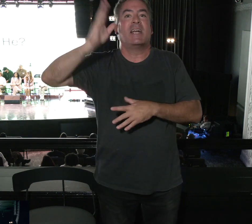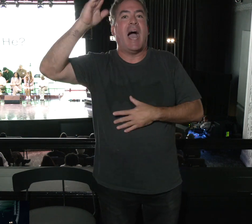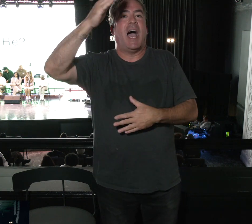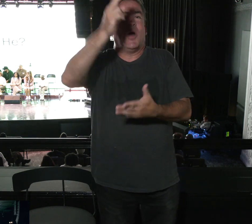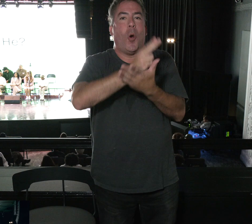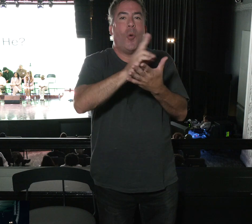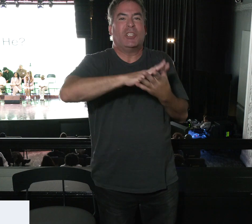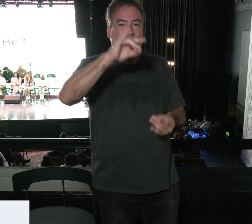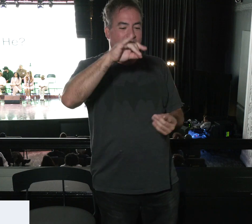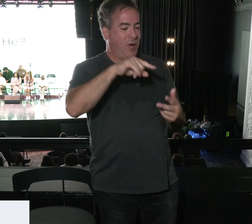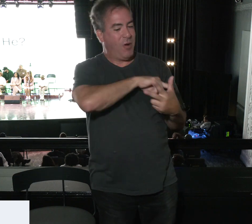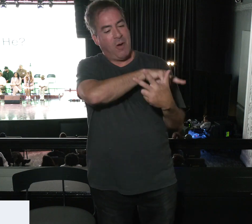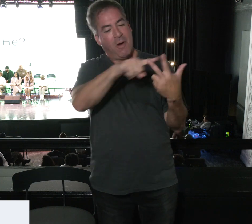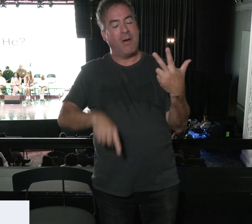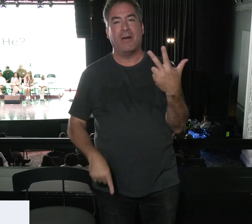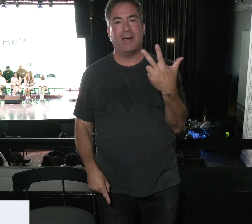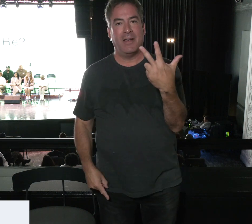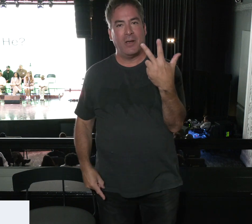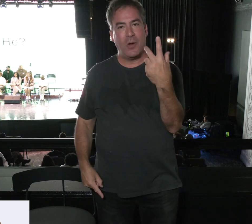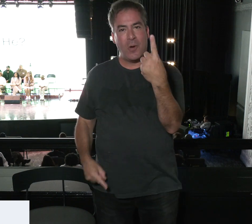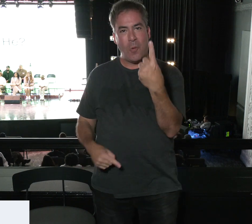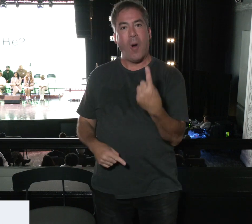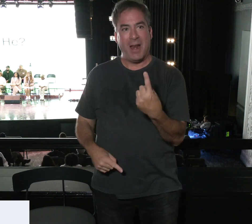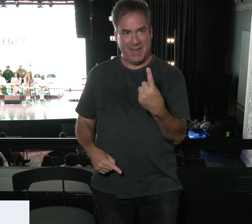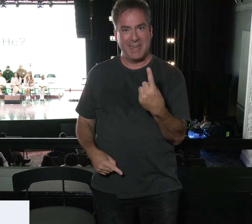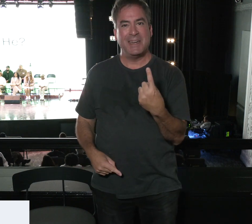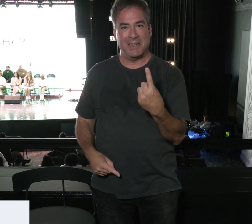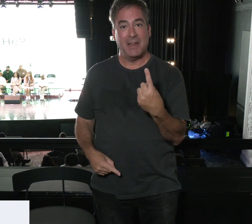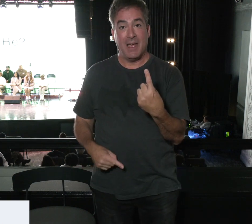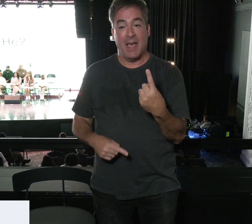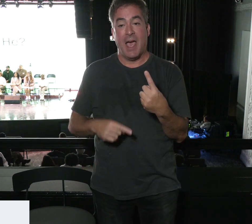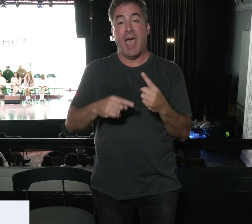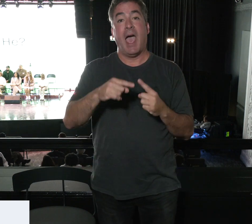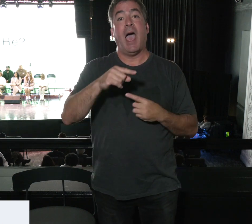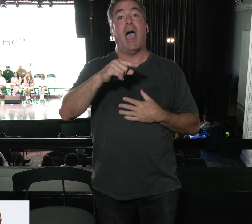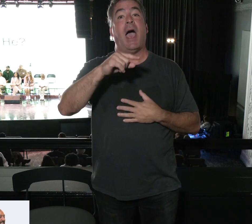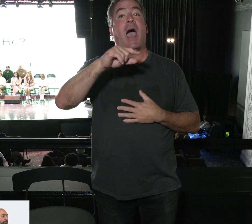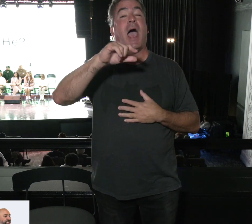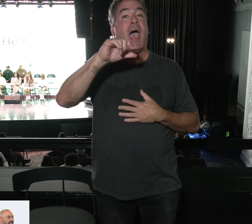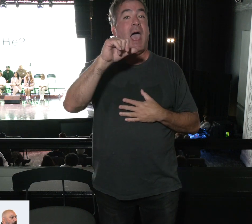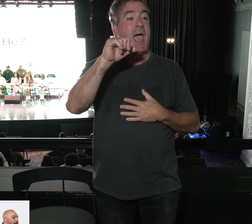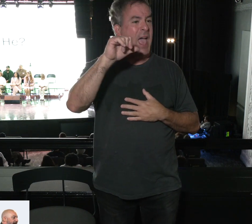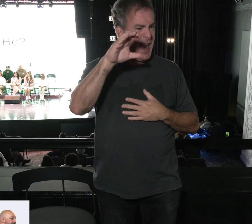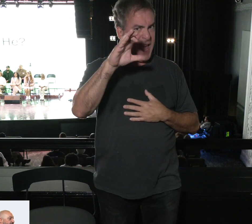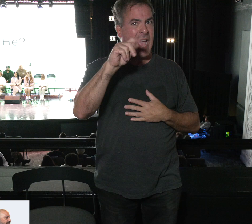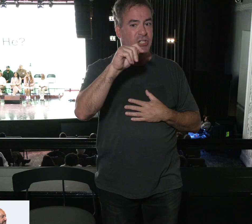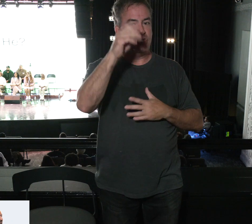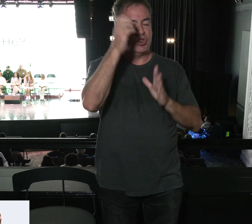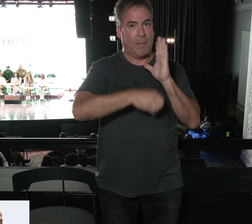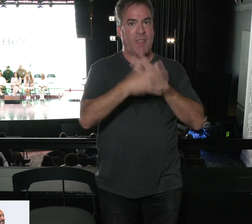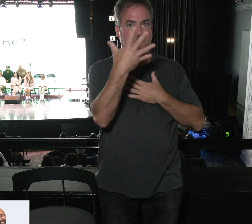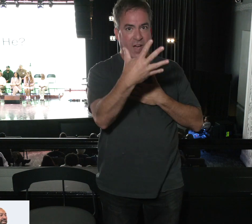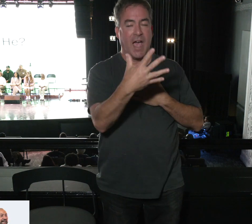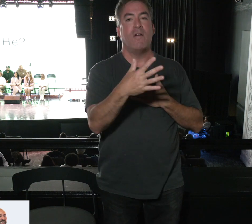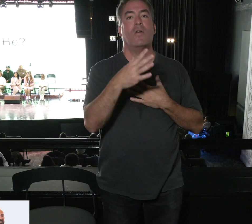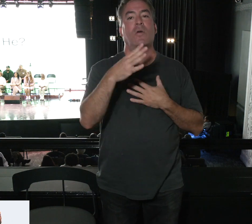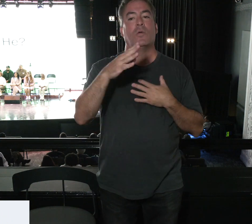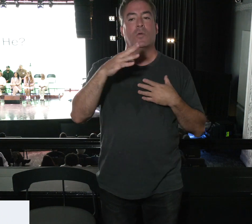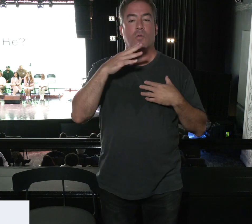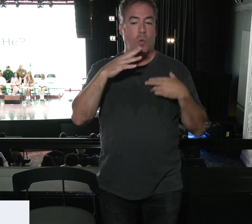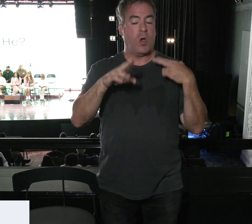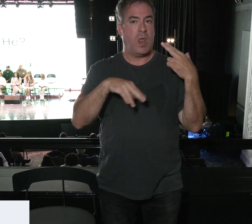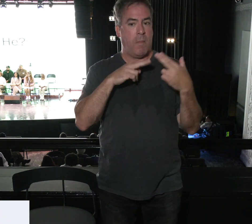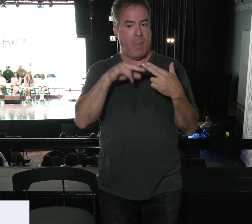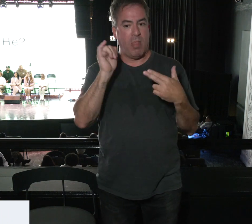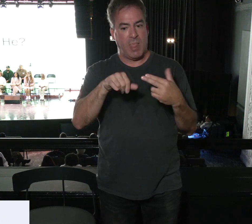God the Holy Spirit. They are all God. In Acts chapter 5, when Peter is dealing with this couple, Ananias and Sapphira, that they